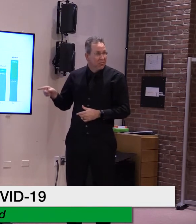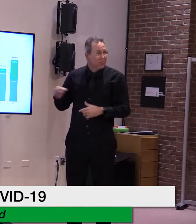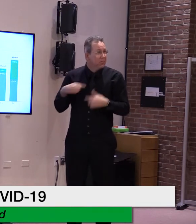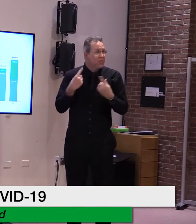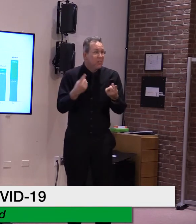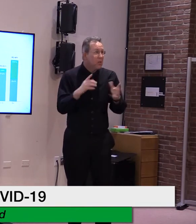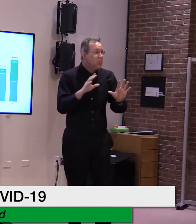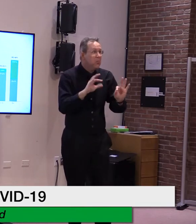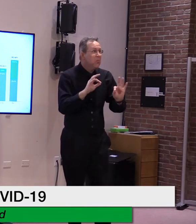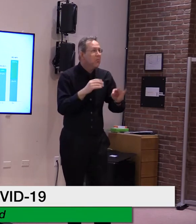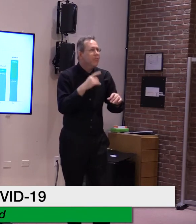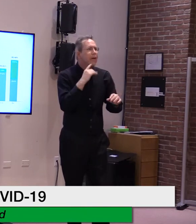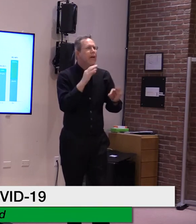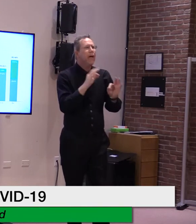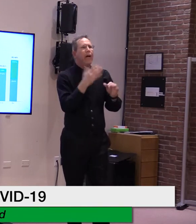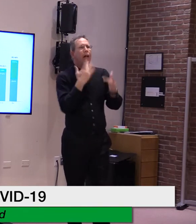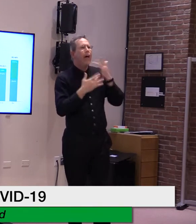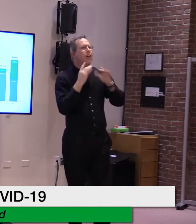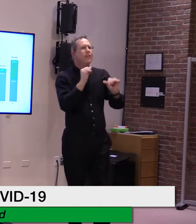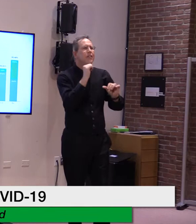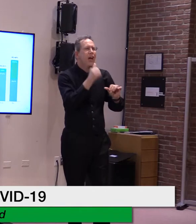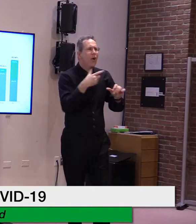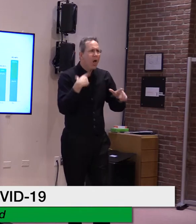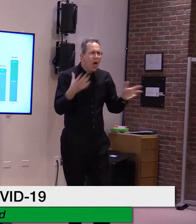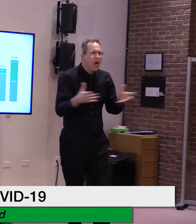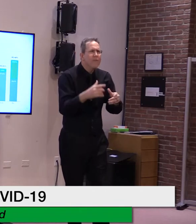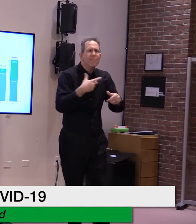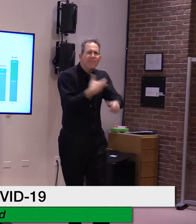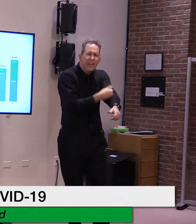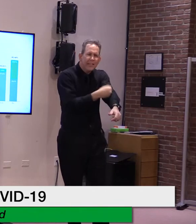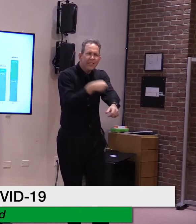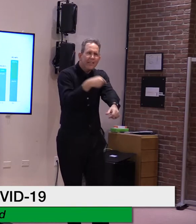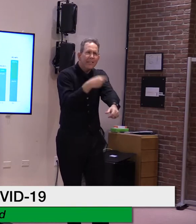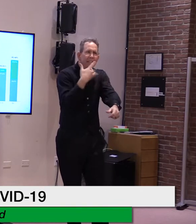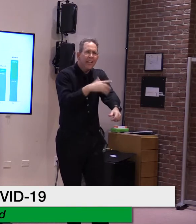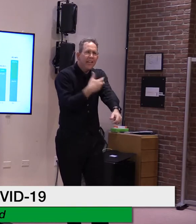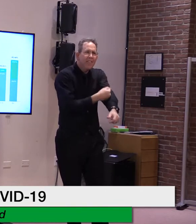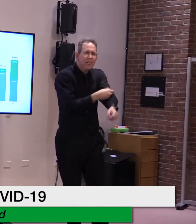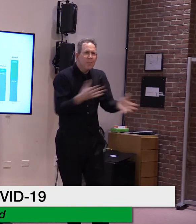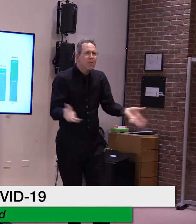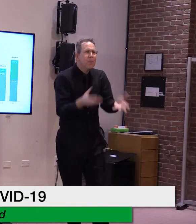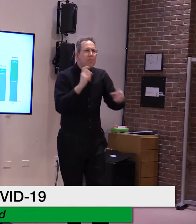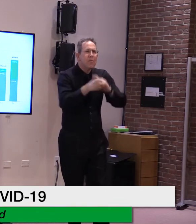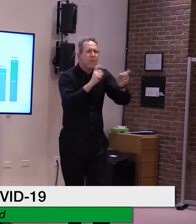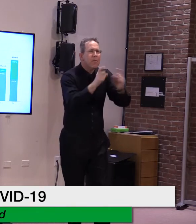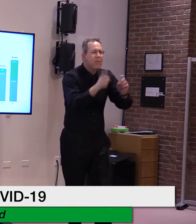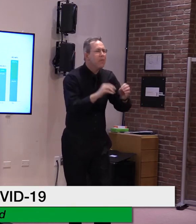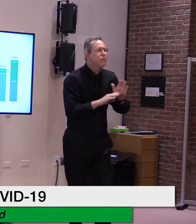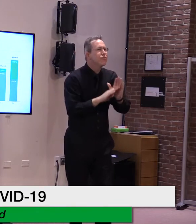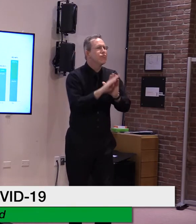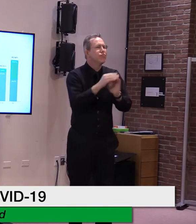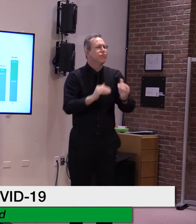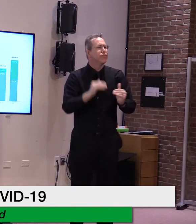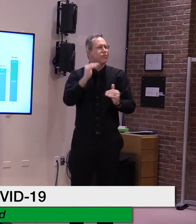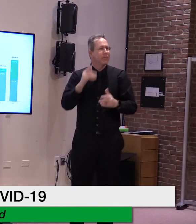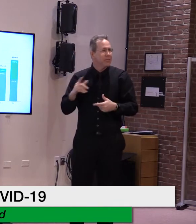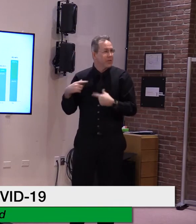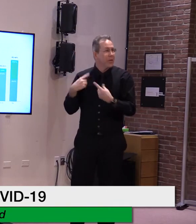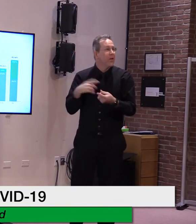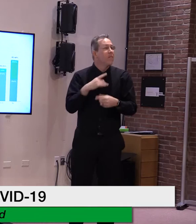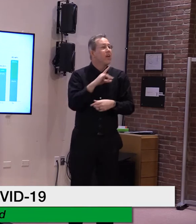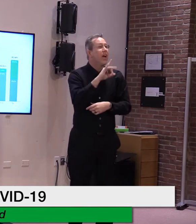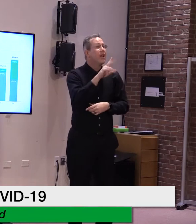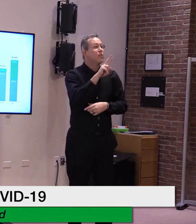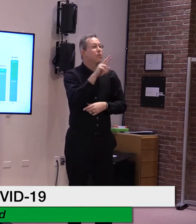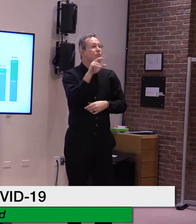because of the significant uptake in vaccinations that we're seeing among these populations. Over 82 percent of Vermonters 75